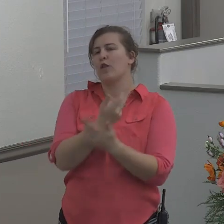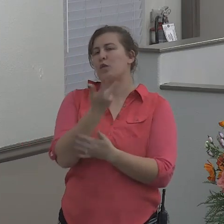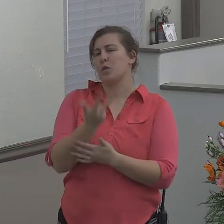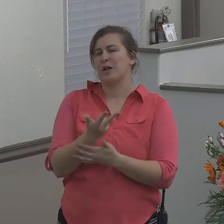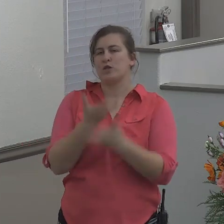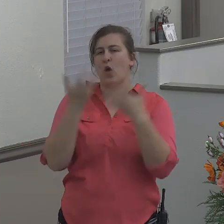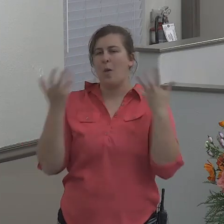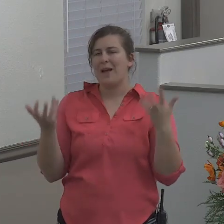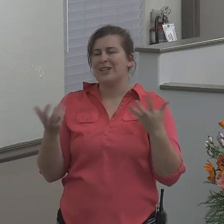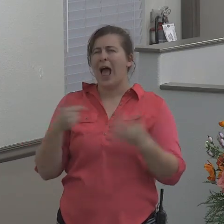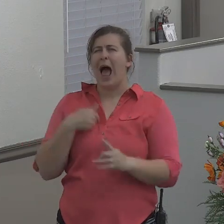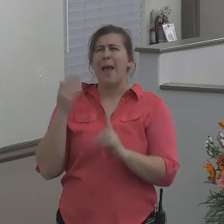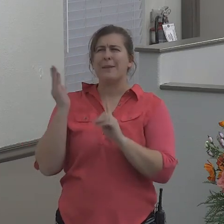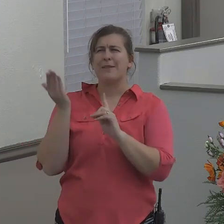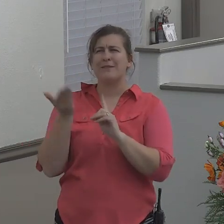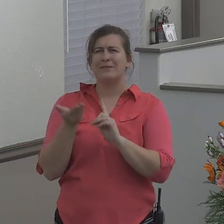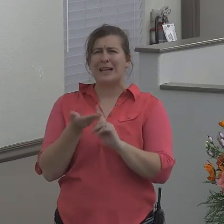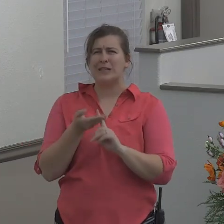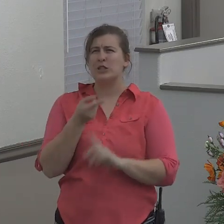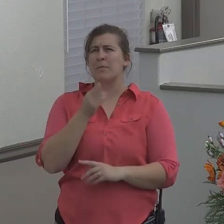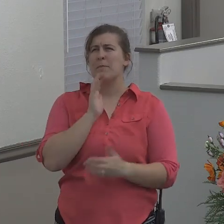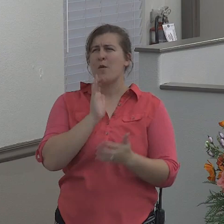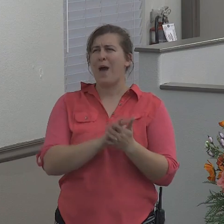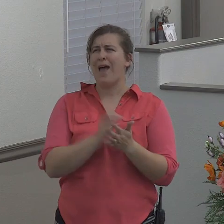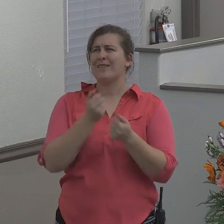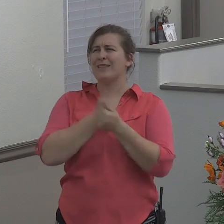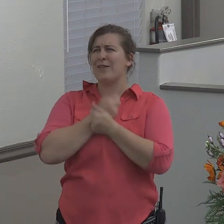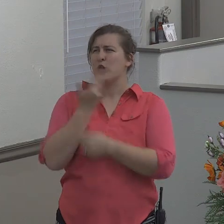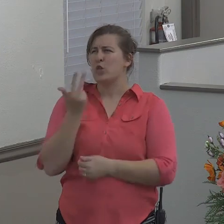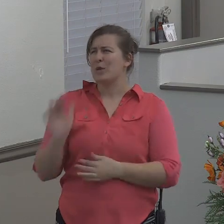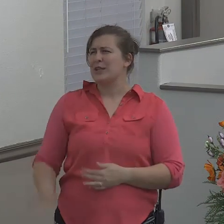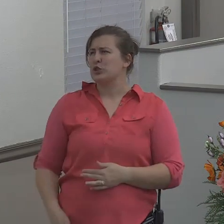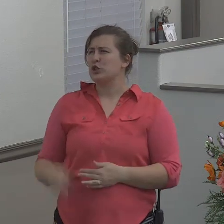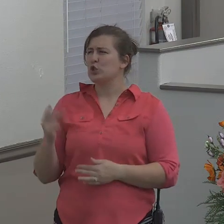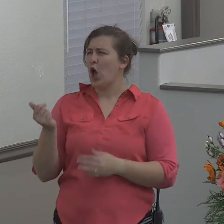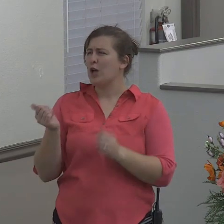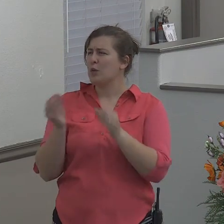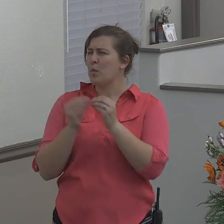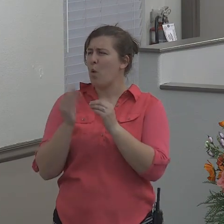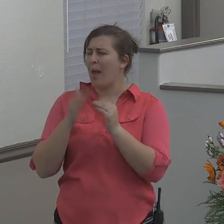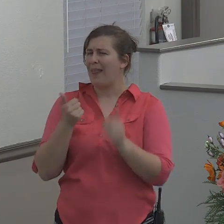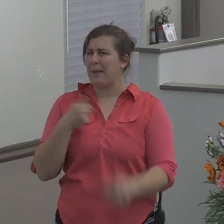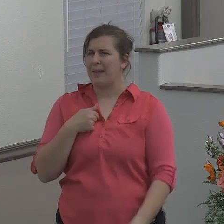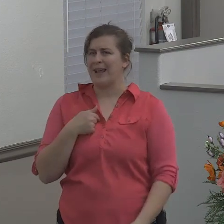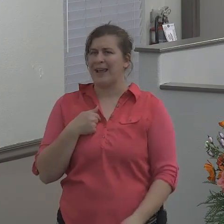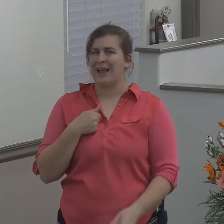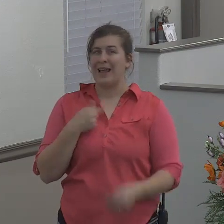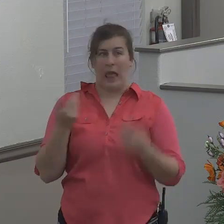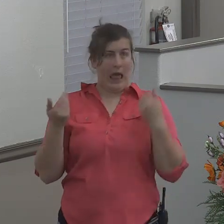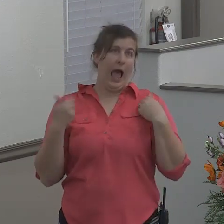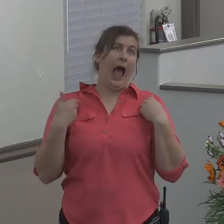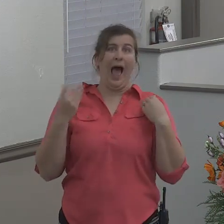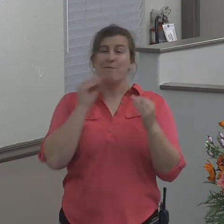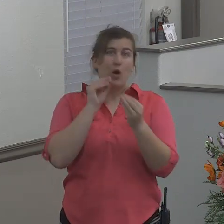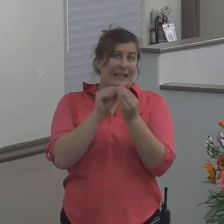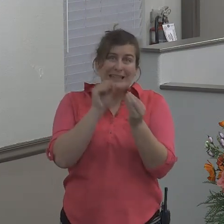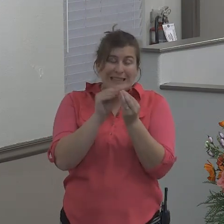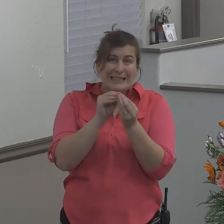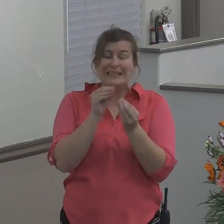loves them more than she loves me they definitely get more kisses than I do